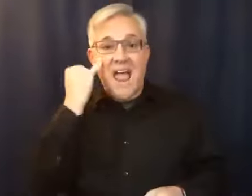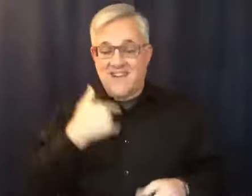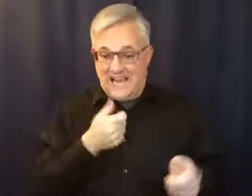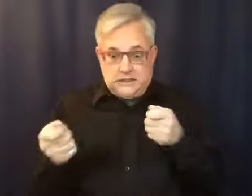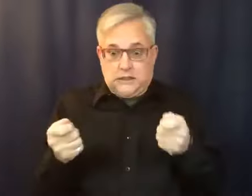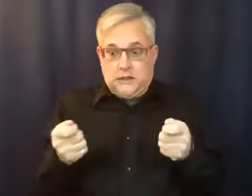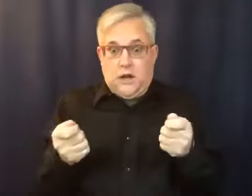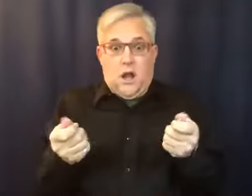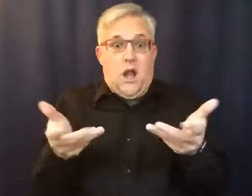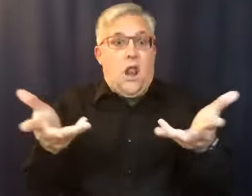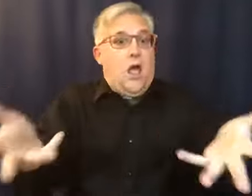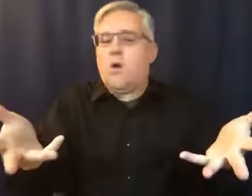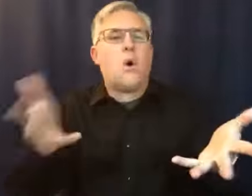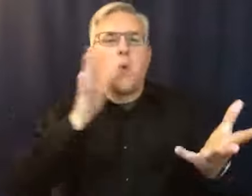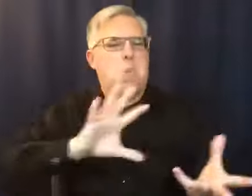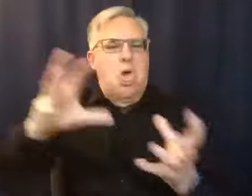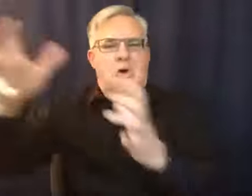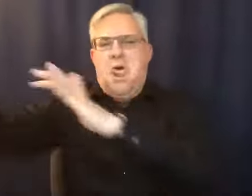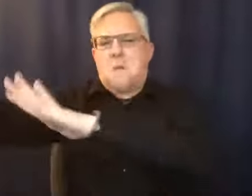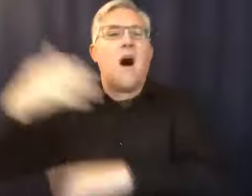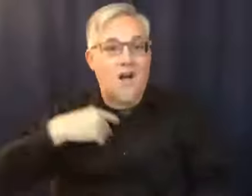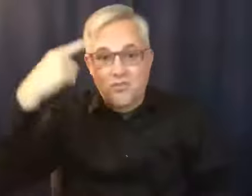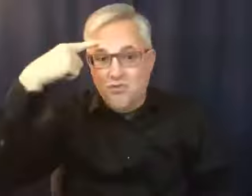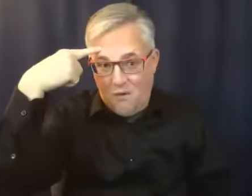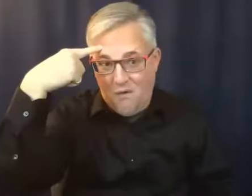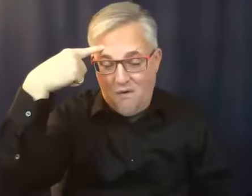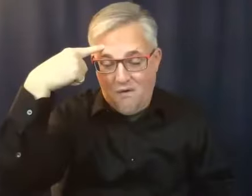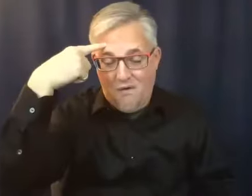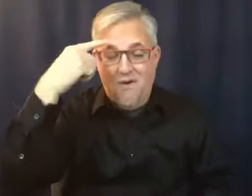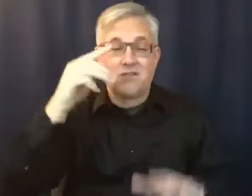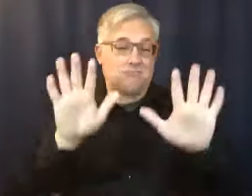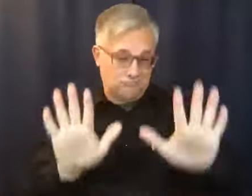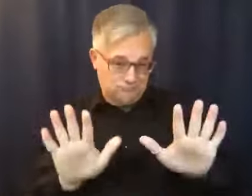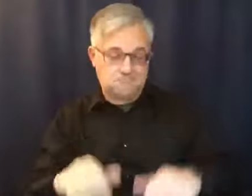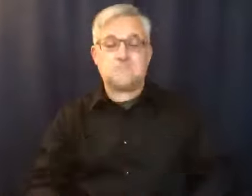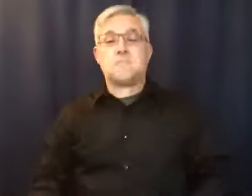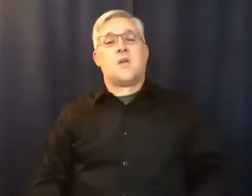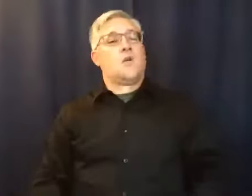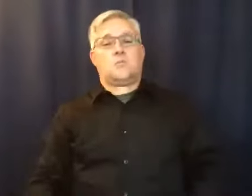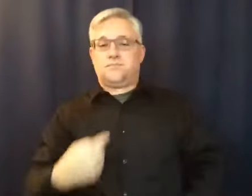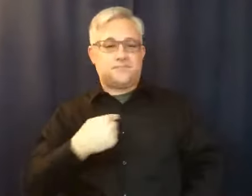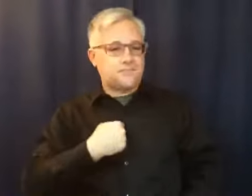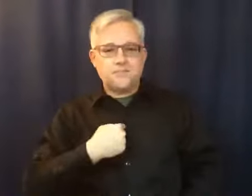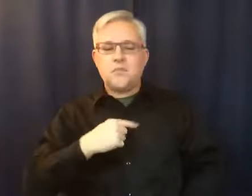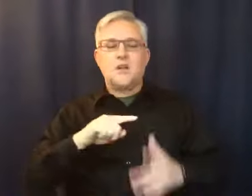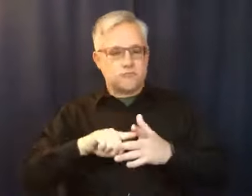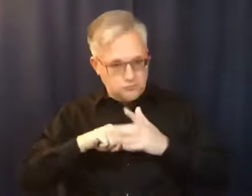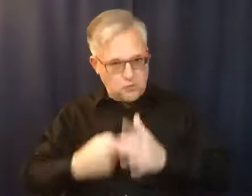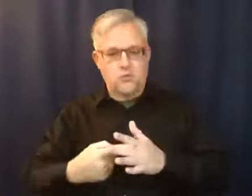fall apart. That was what I thought. And so I just began the process of saying,